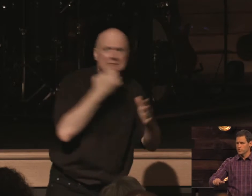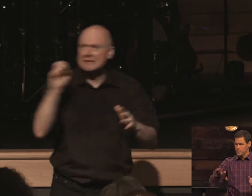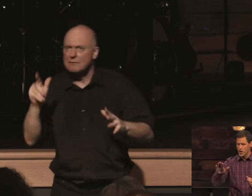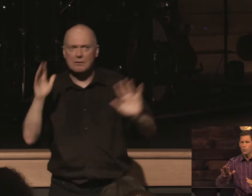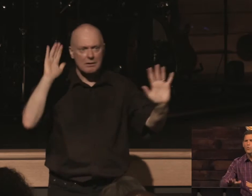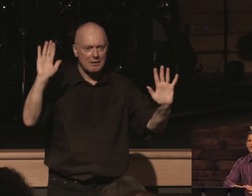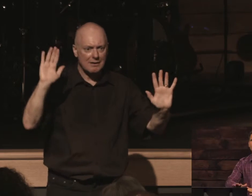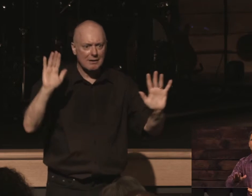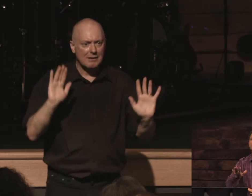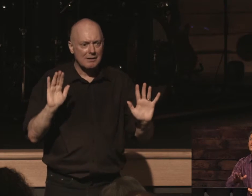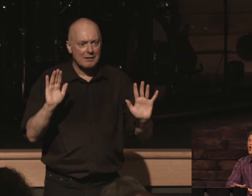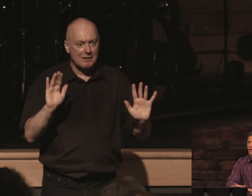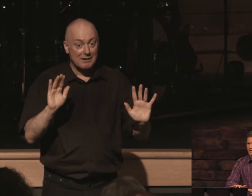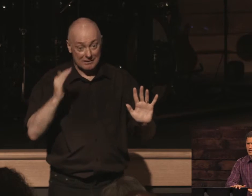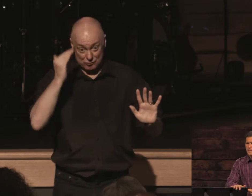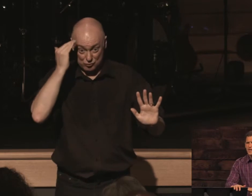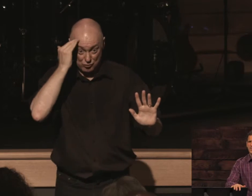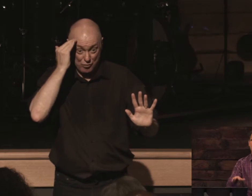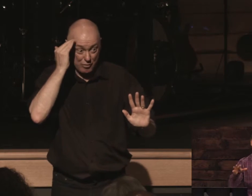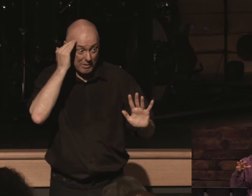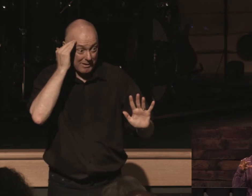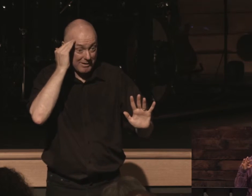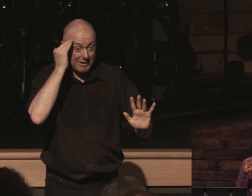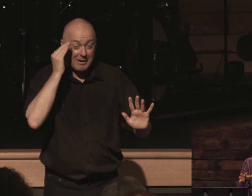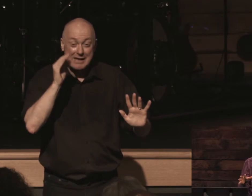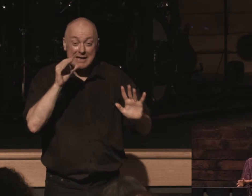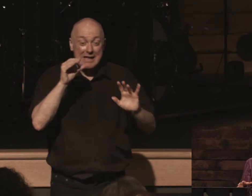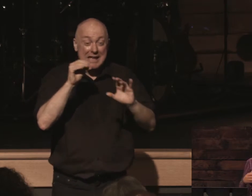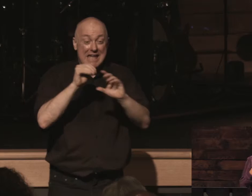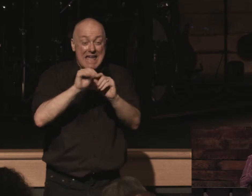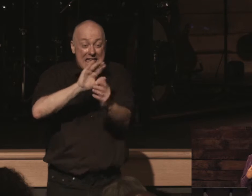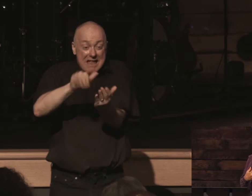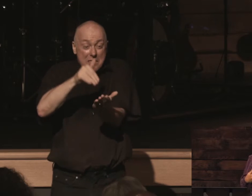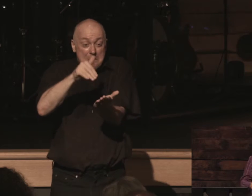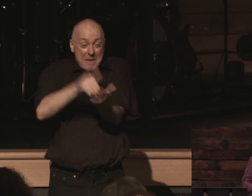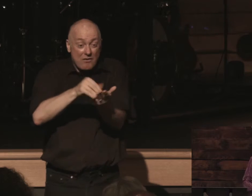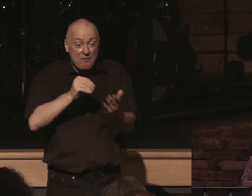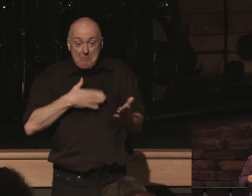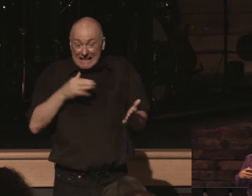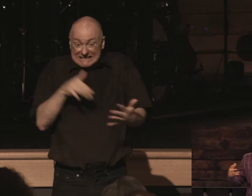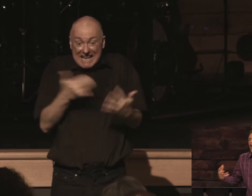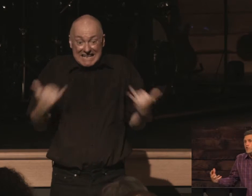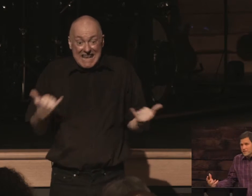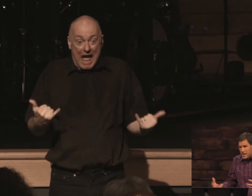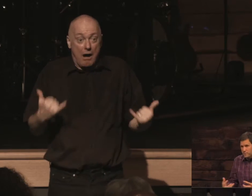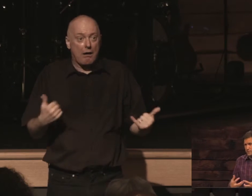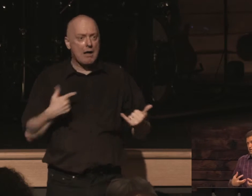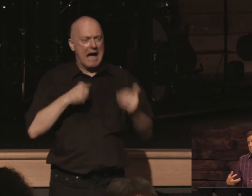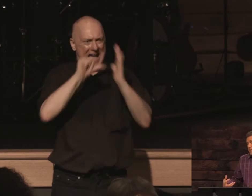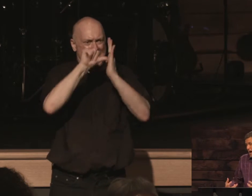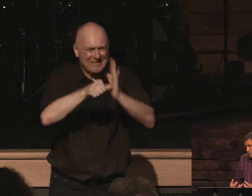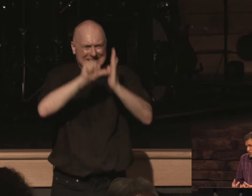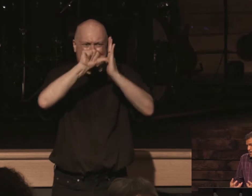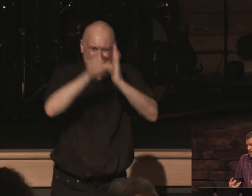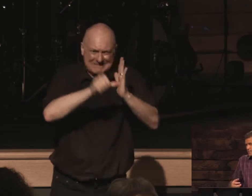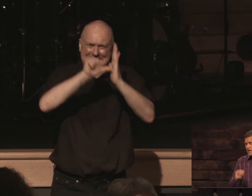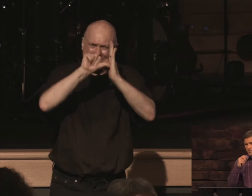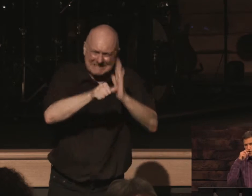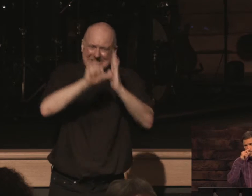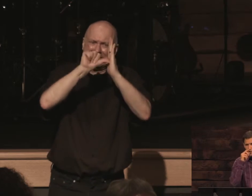now wouldn't you know it in the middle of all this study that i'm doing in the middle of all this emphasis and passion i have for the word